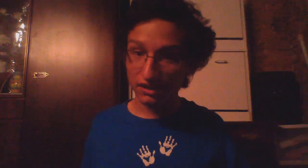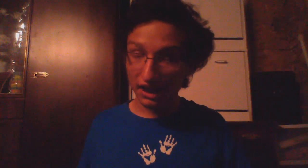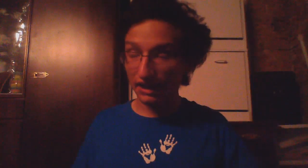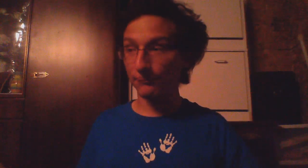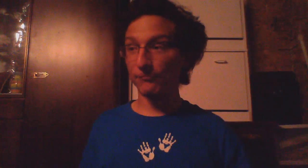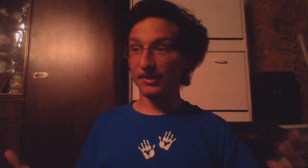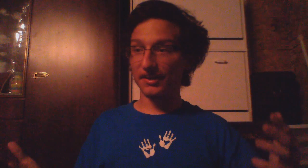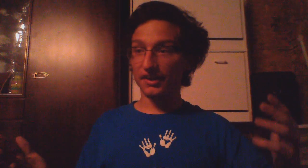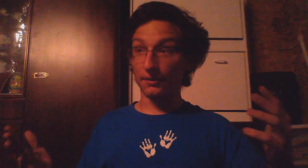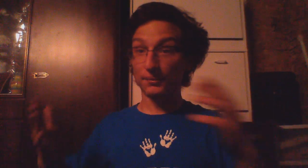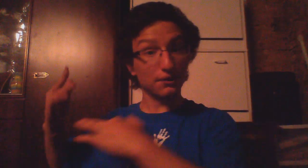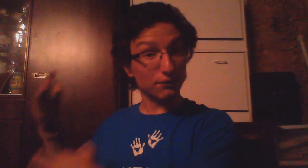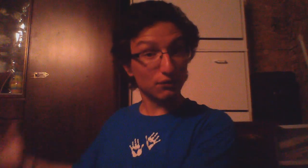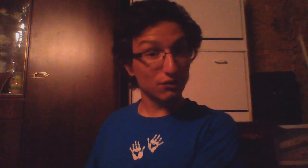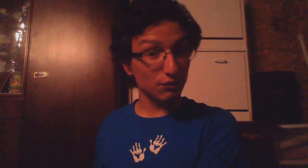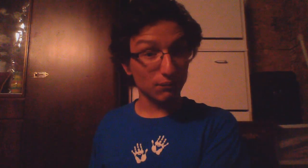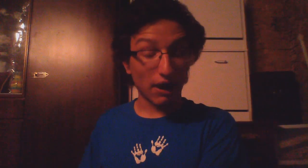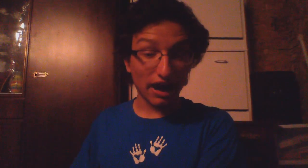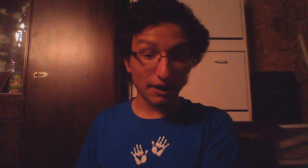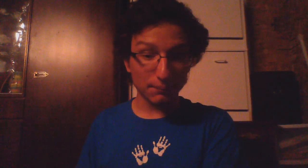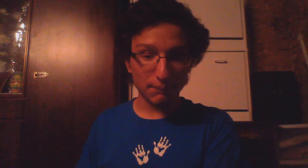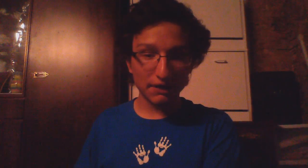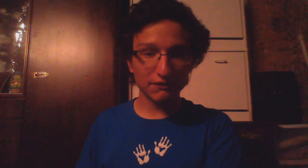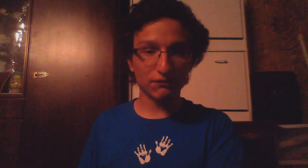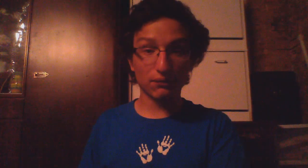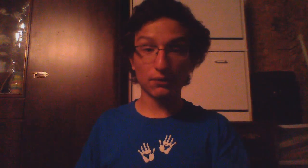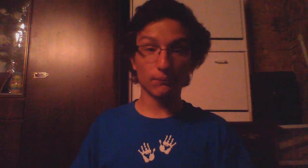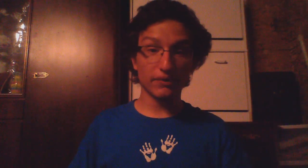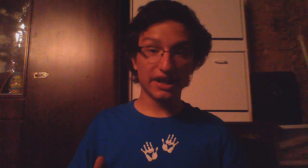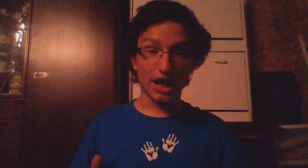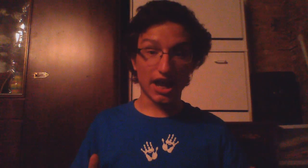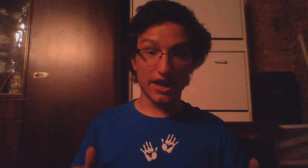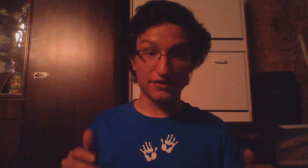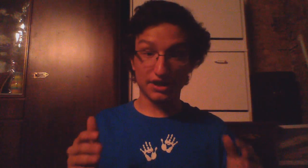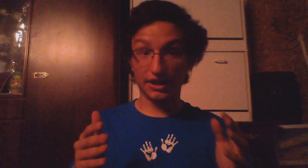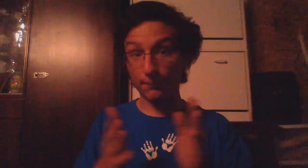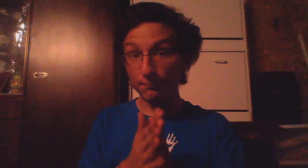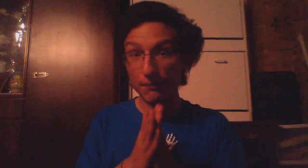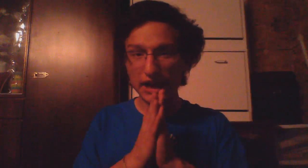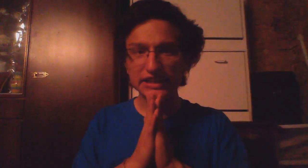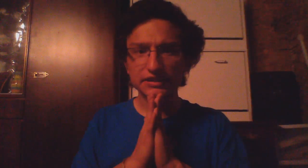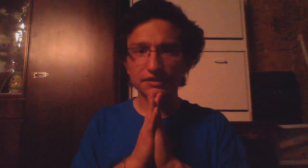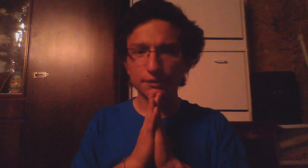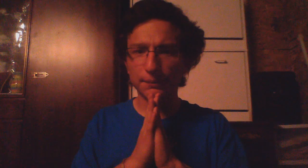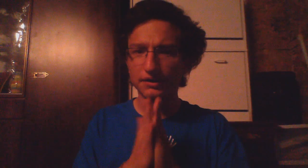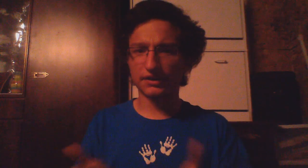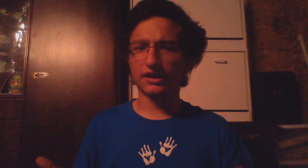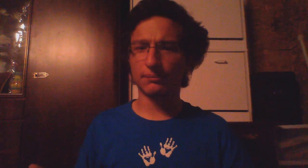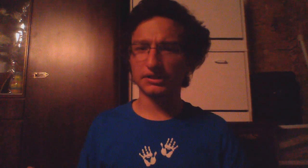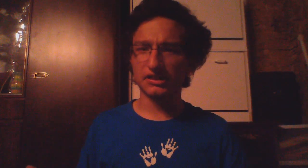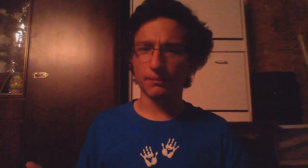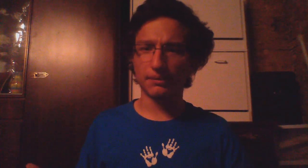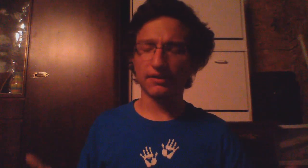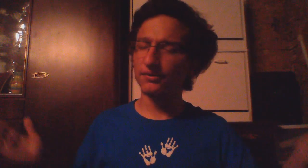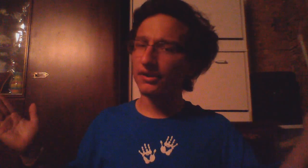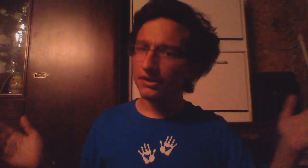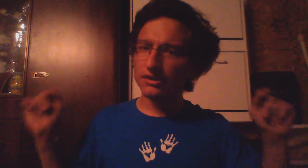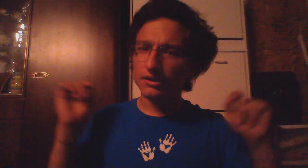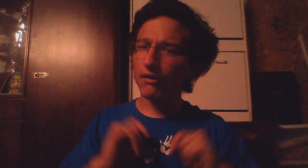a lot I'm gonna go to what I am preparing for and then I might depend on how much time left go